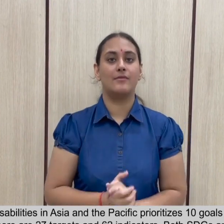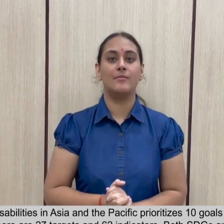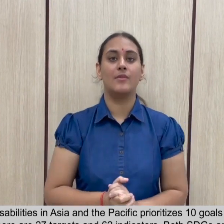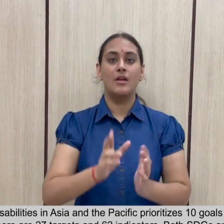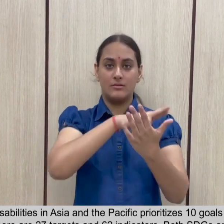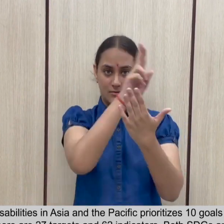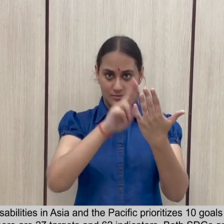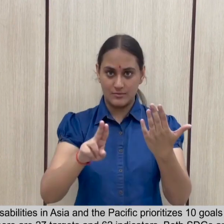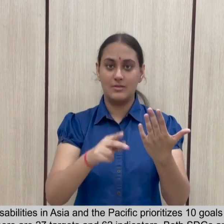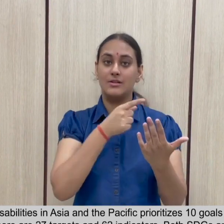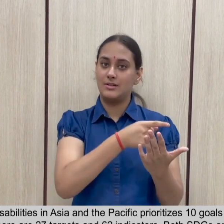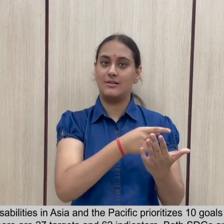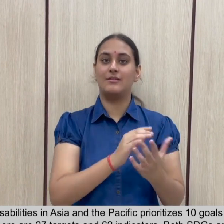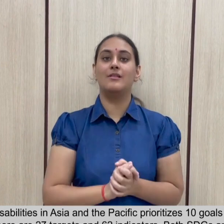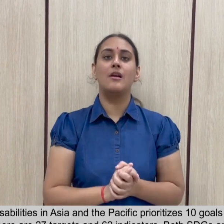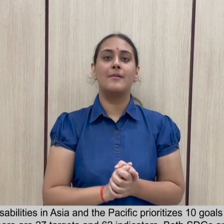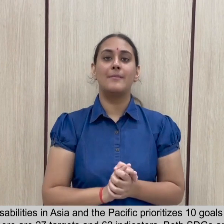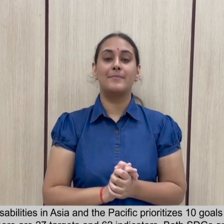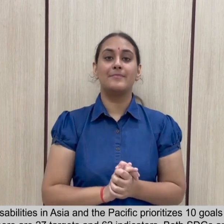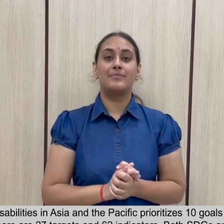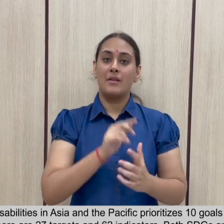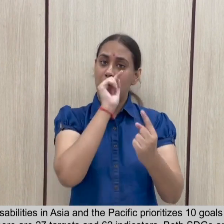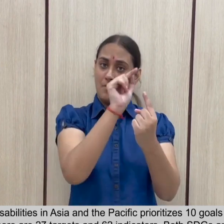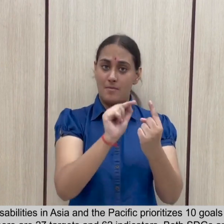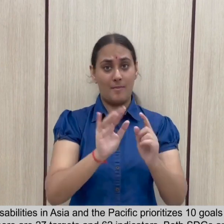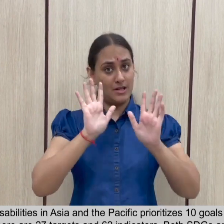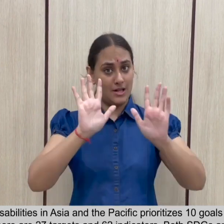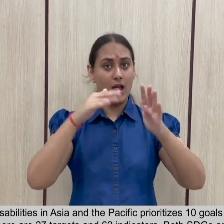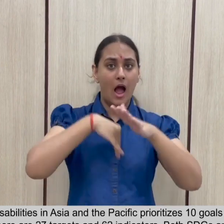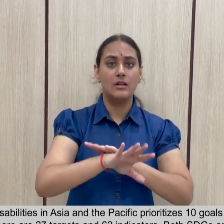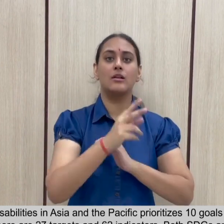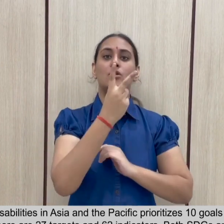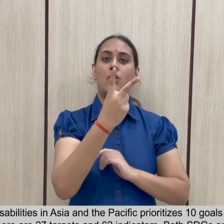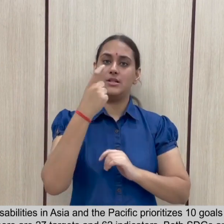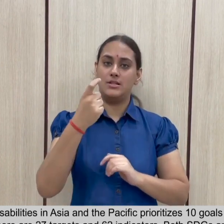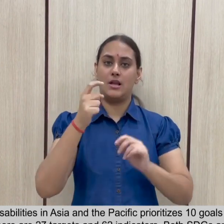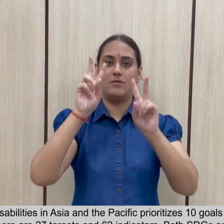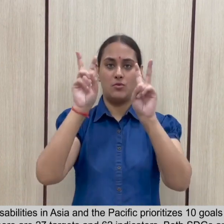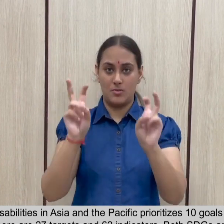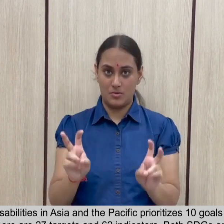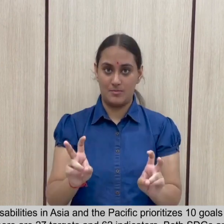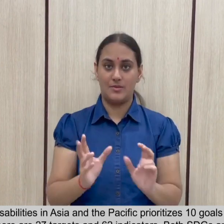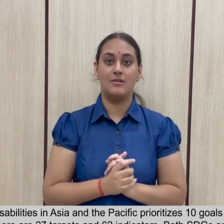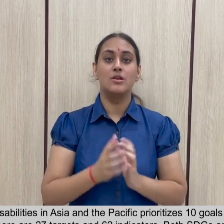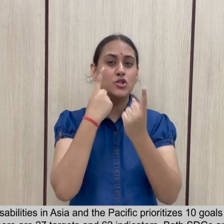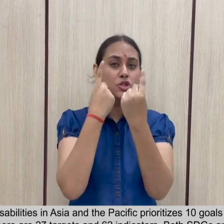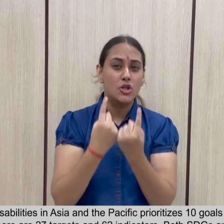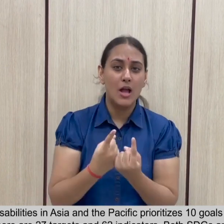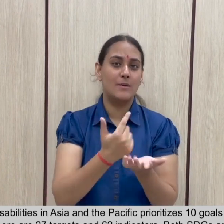for which there are 27 targets and 62 indicators.